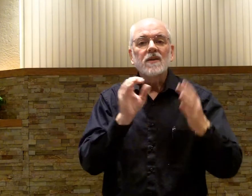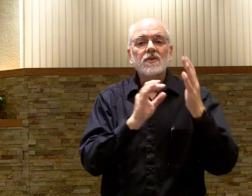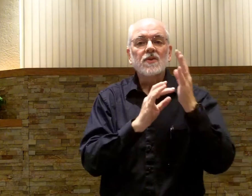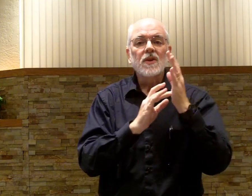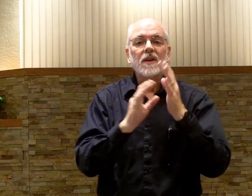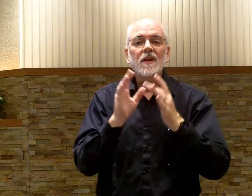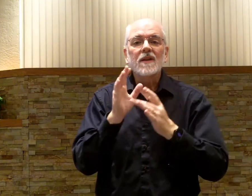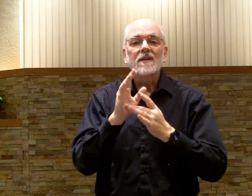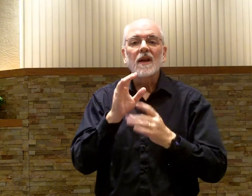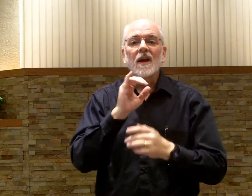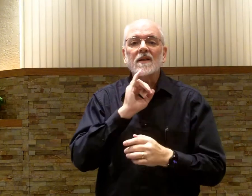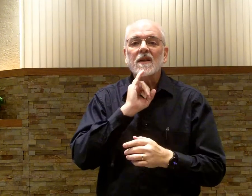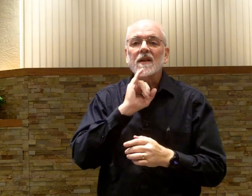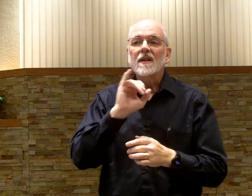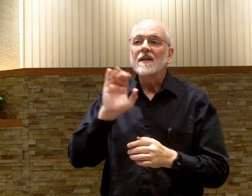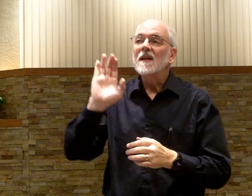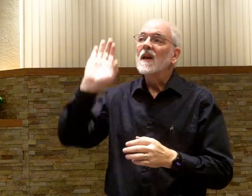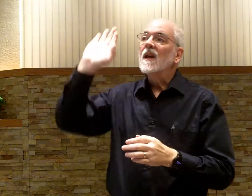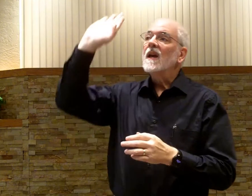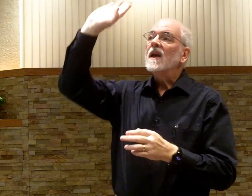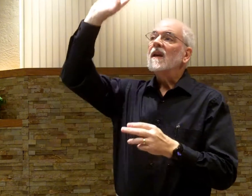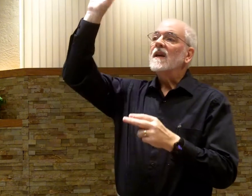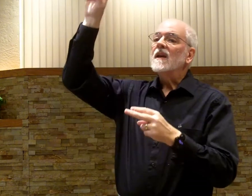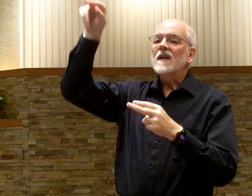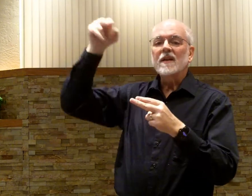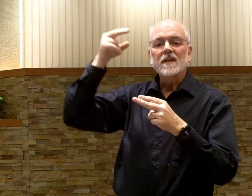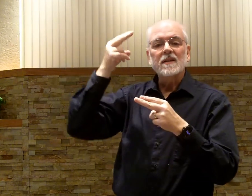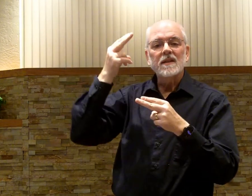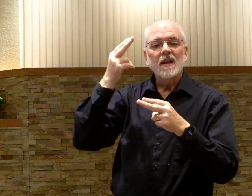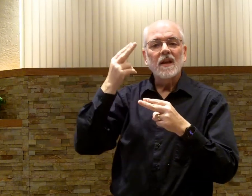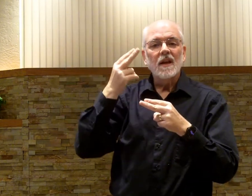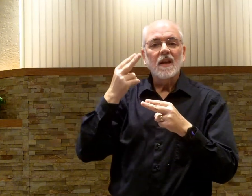And Jesus is his name.